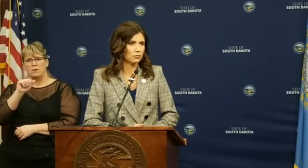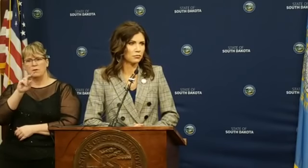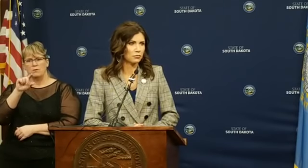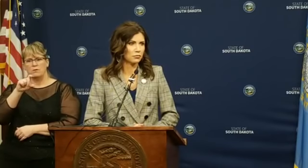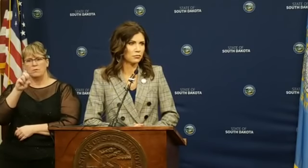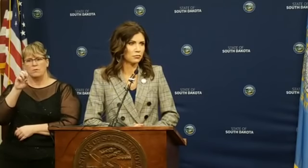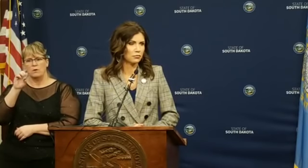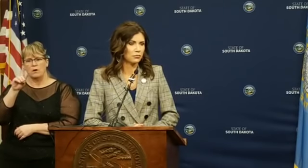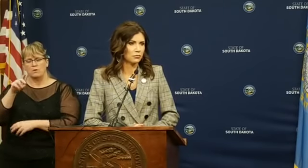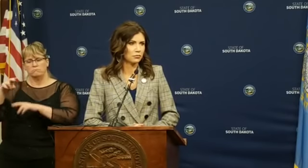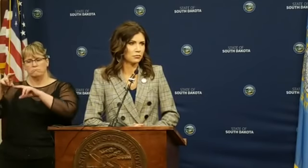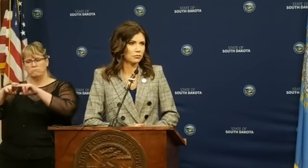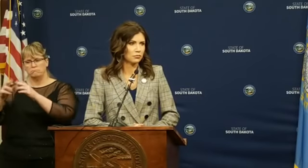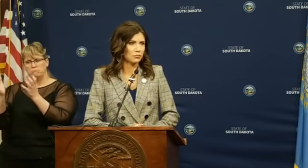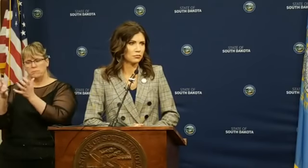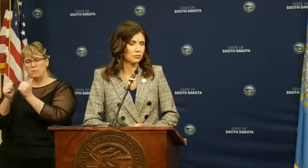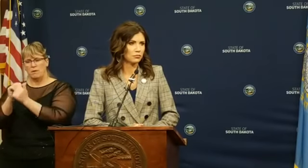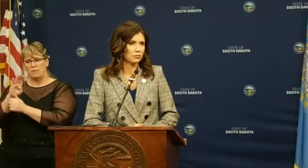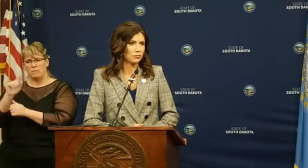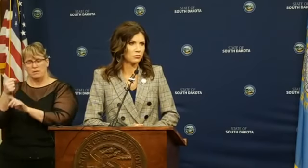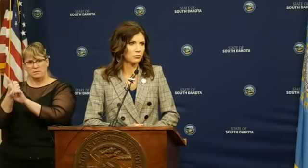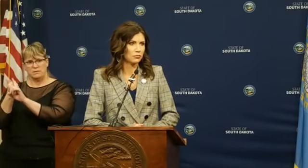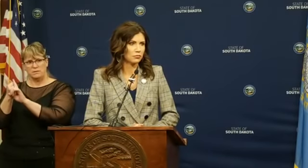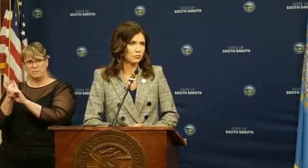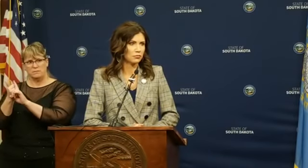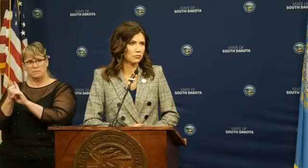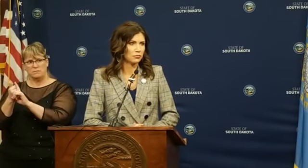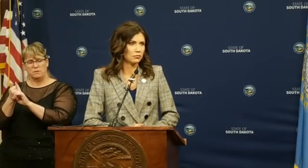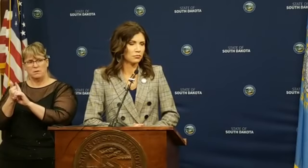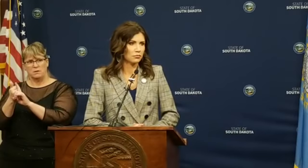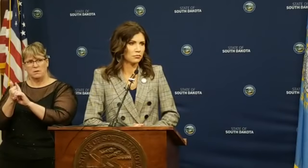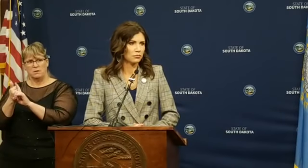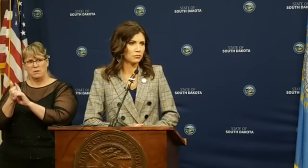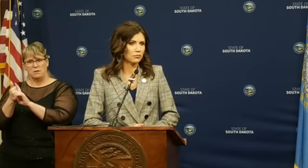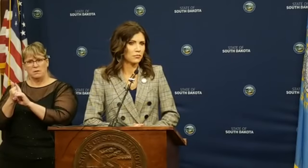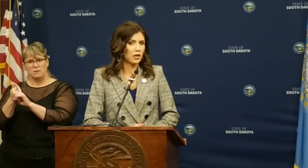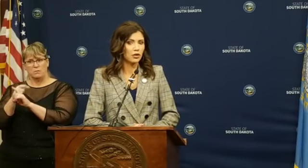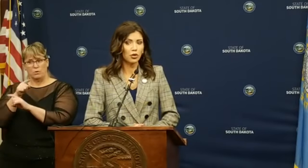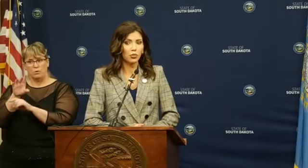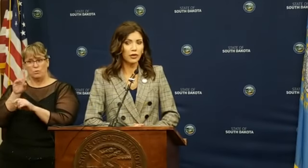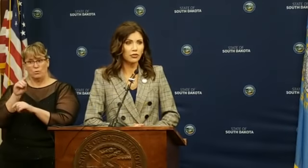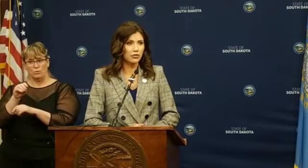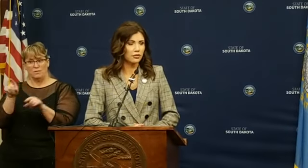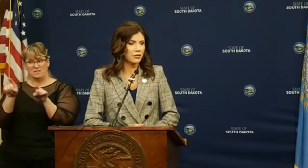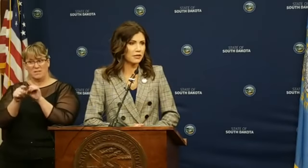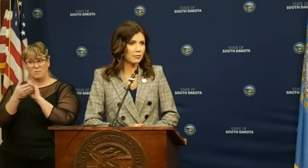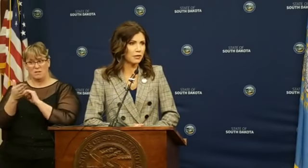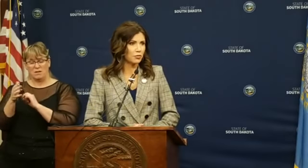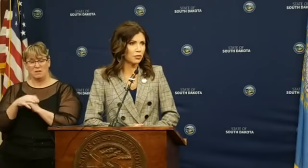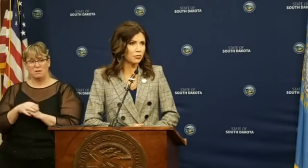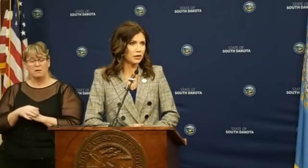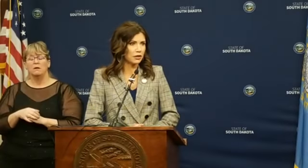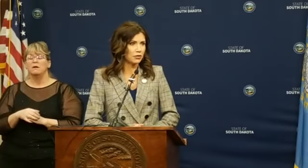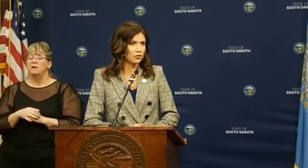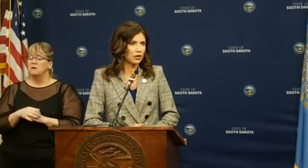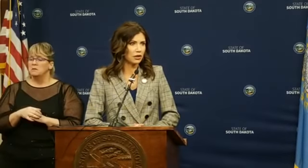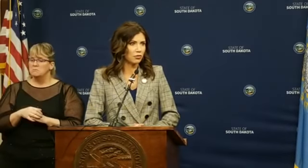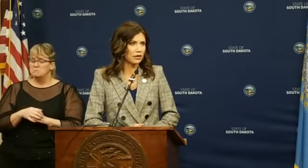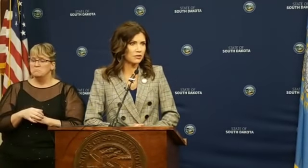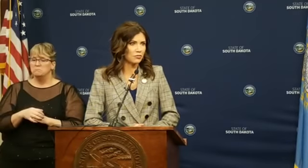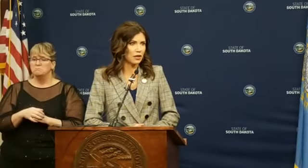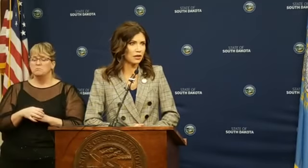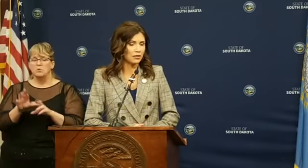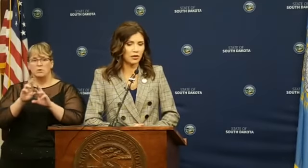and spoke with them about the bill. Do you plan to do anything similar to that? You know, we are still examining the bill, getting